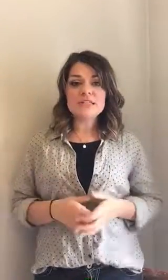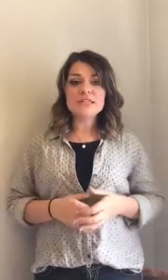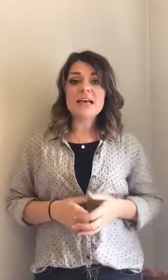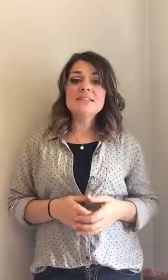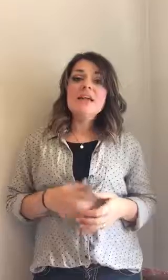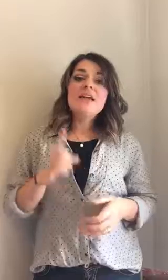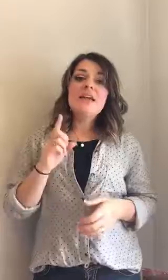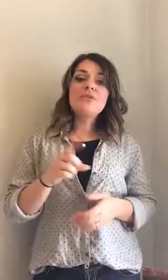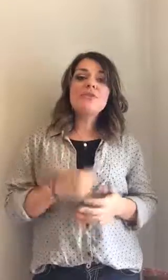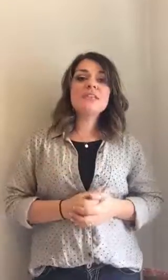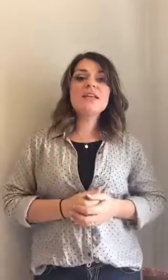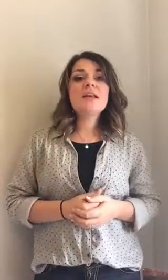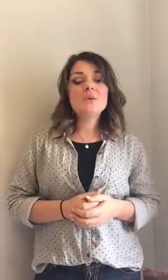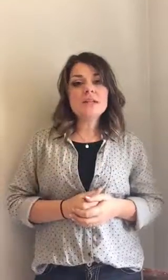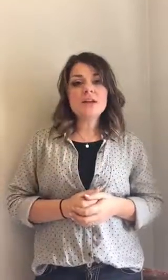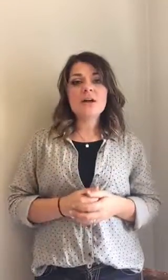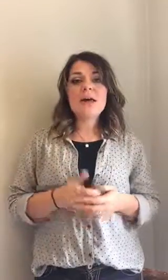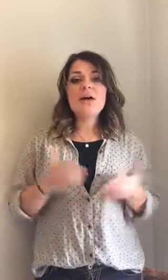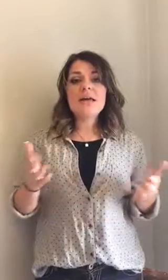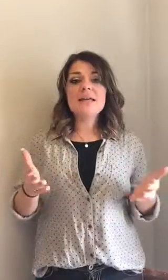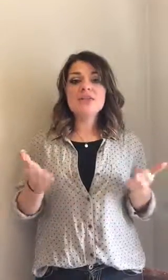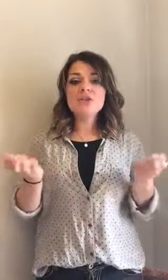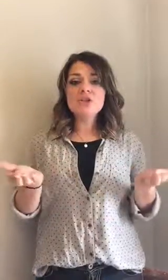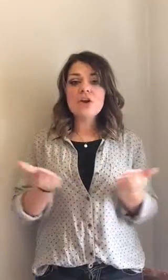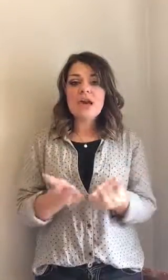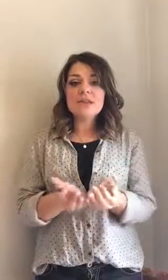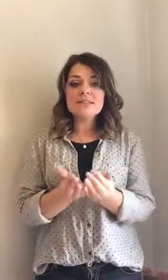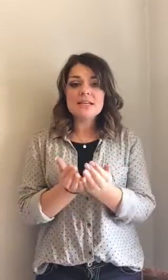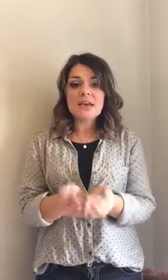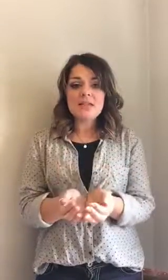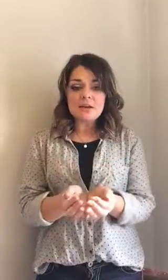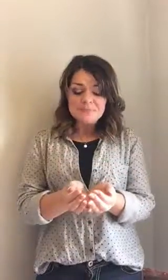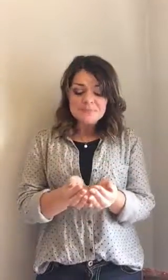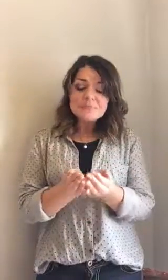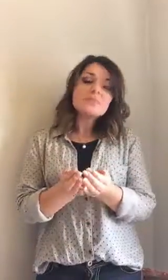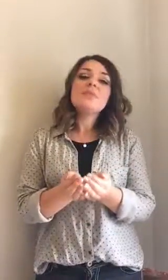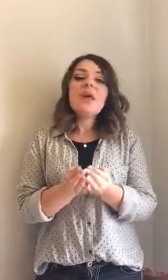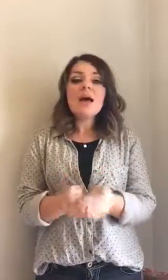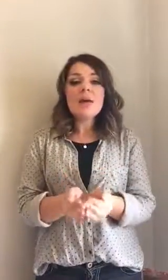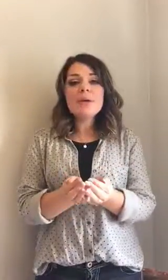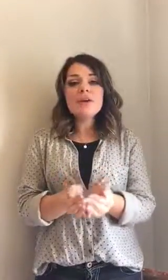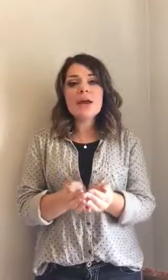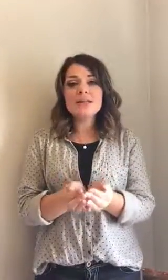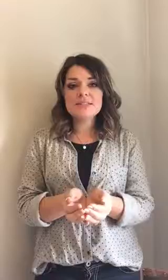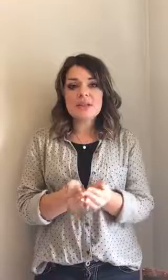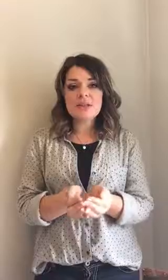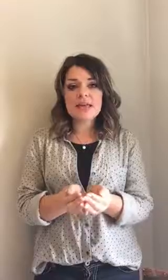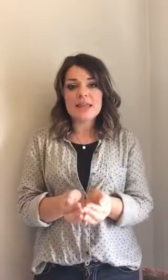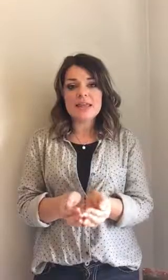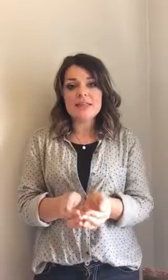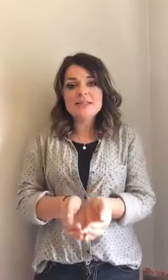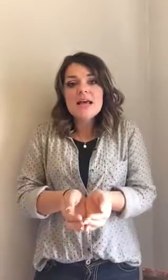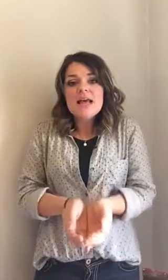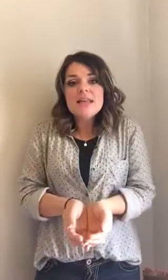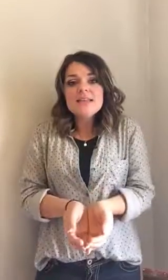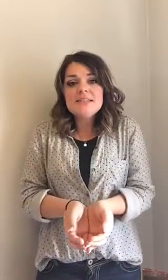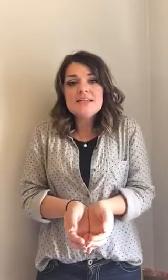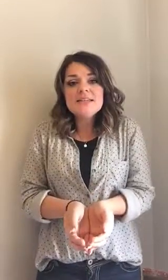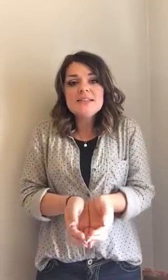success. Now the first thing that I want to talk about is using your hands together. Cupping your hands together like this, this is